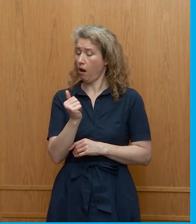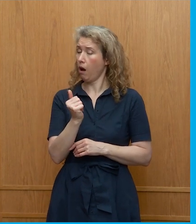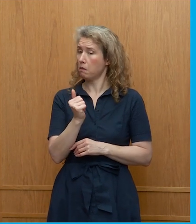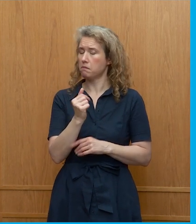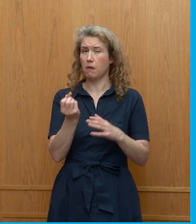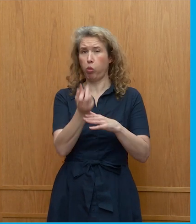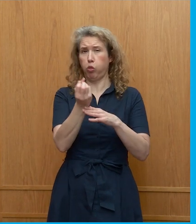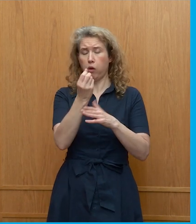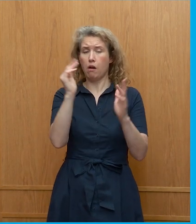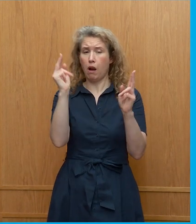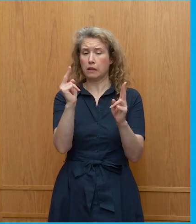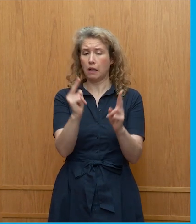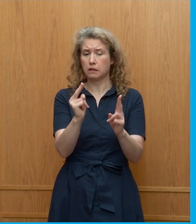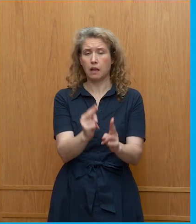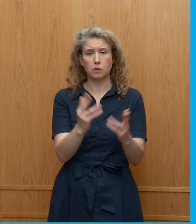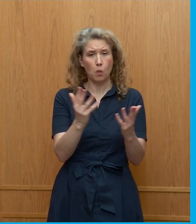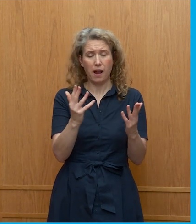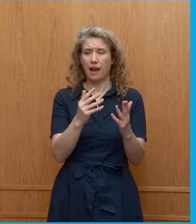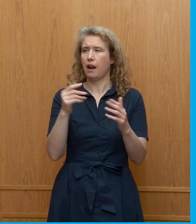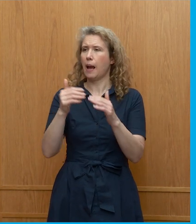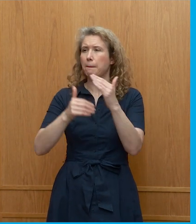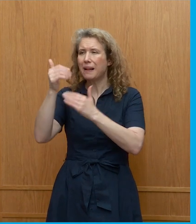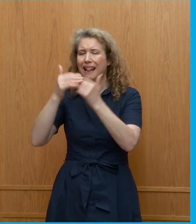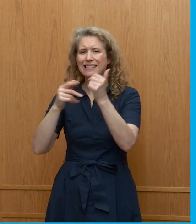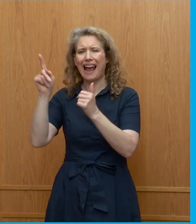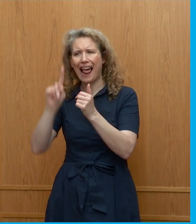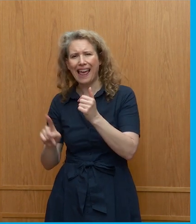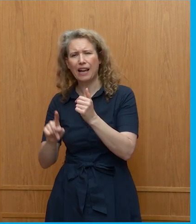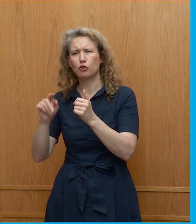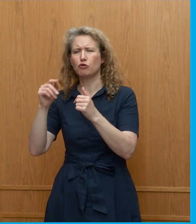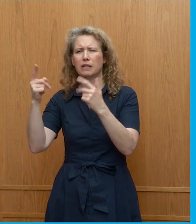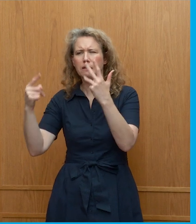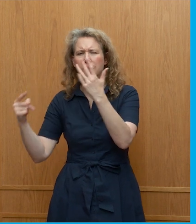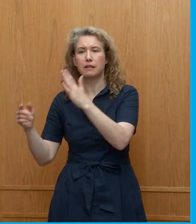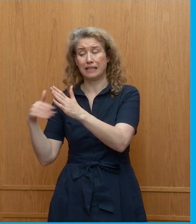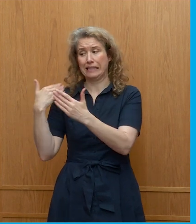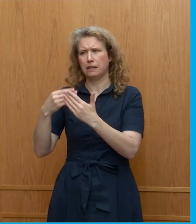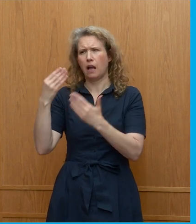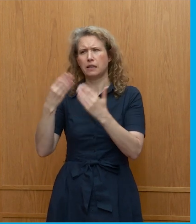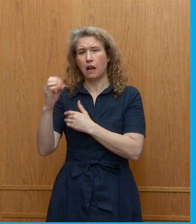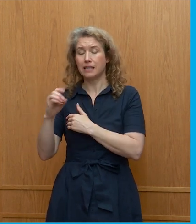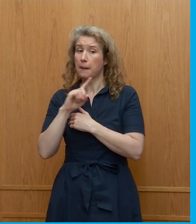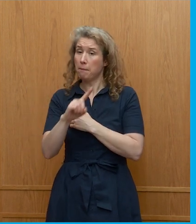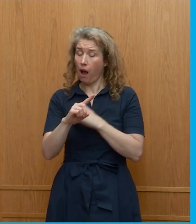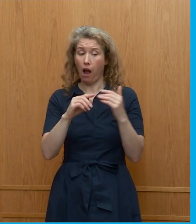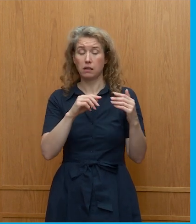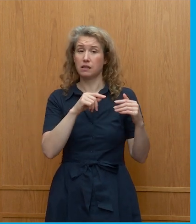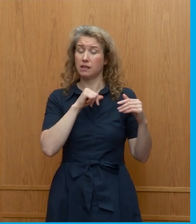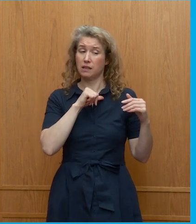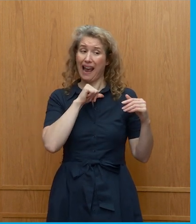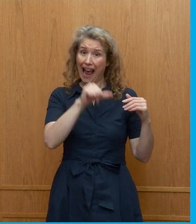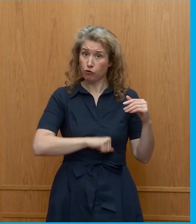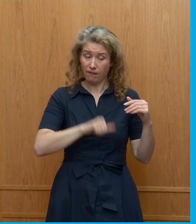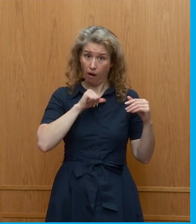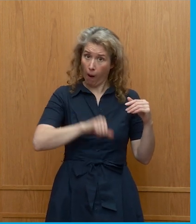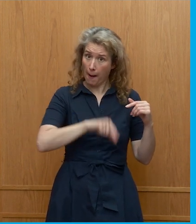greenhouse gas emission in industry, electricity, building, since the 1990s, we haven't seen a similar reduction in agriculture